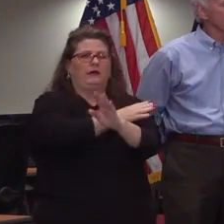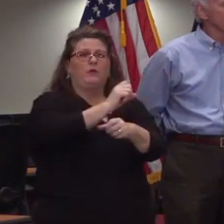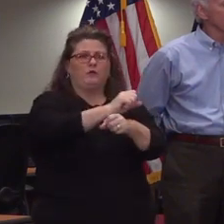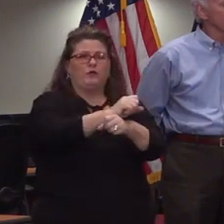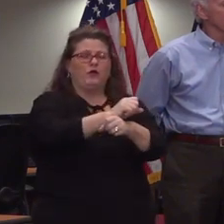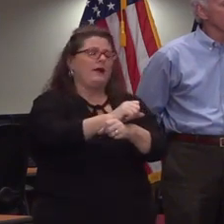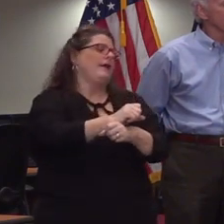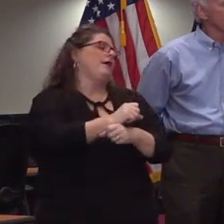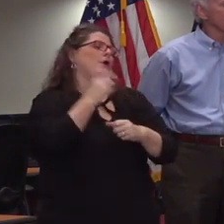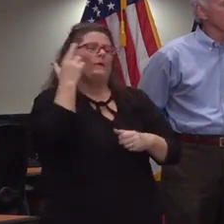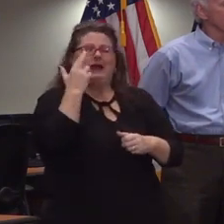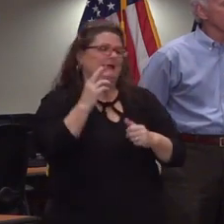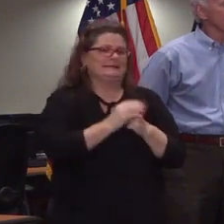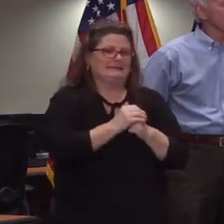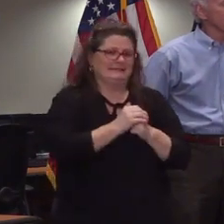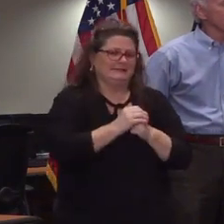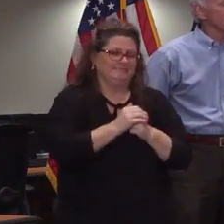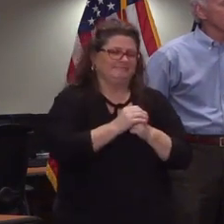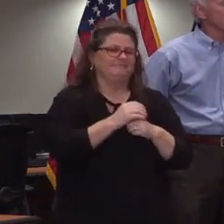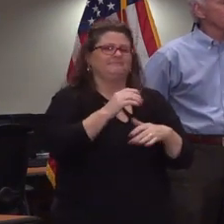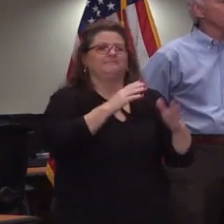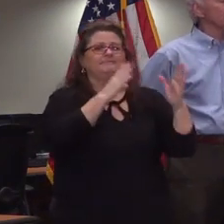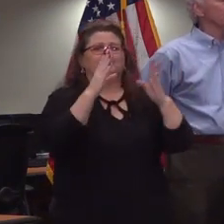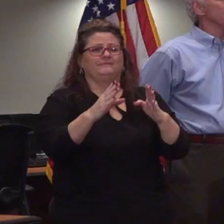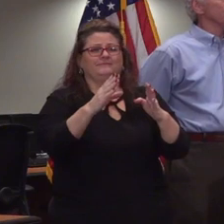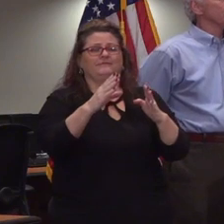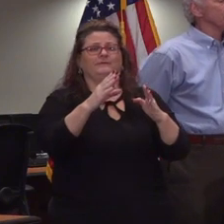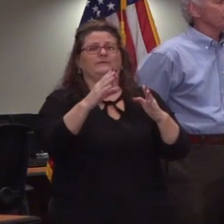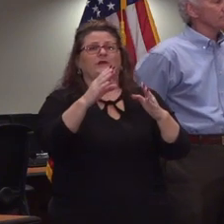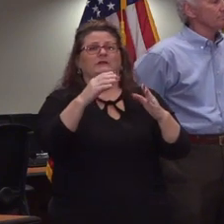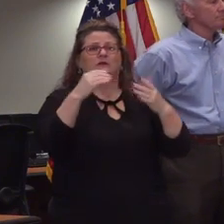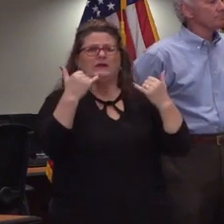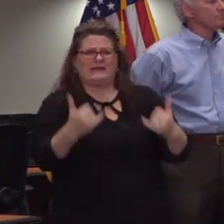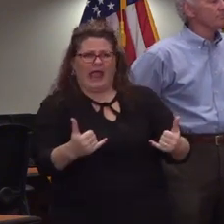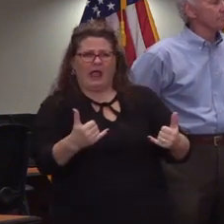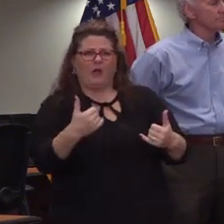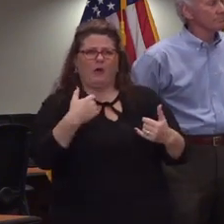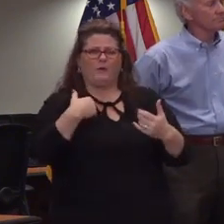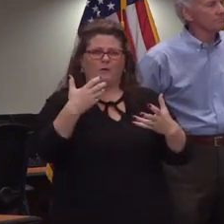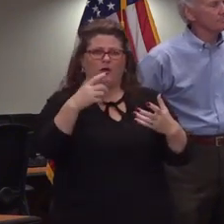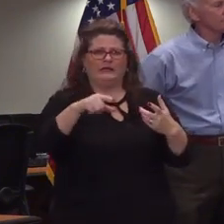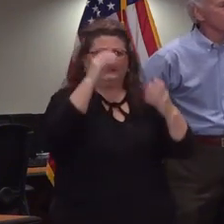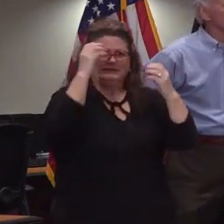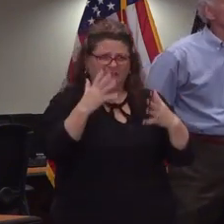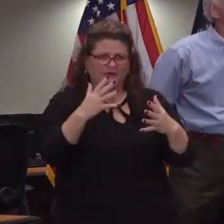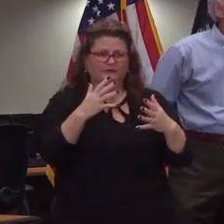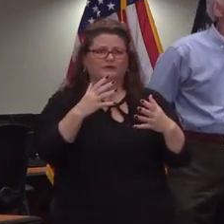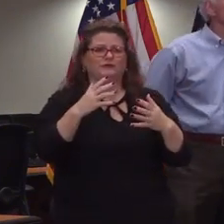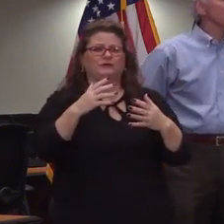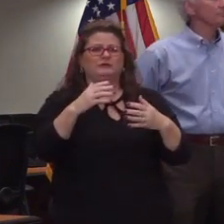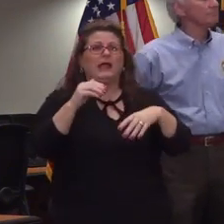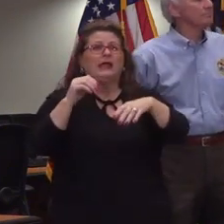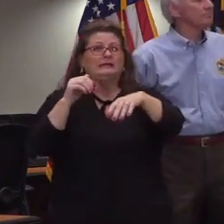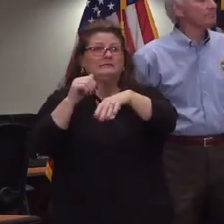changed very quickly and we also have changed the guidance to make it a little more reasonable uh sending home work for two